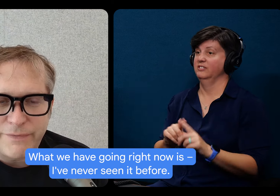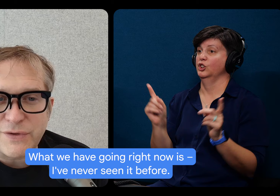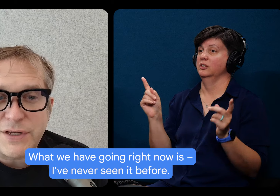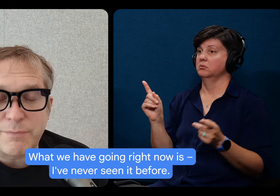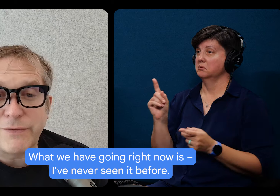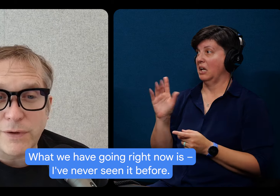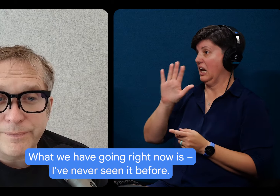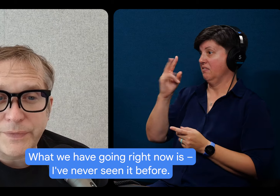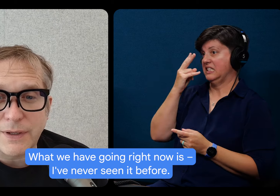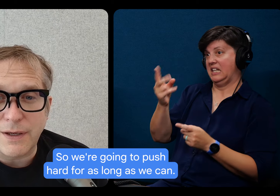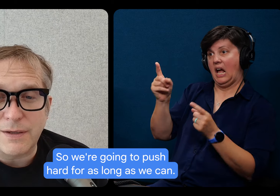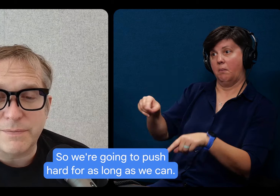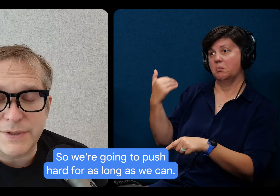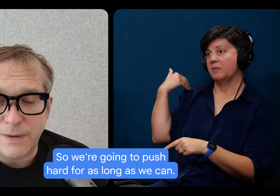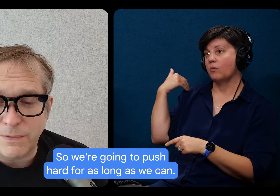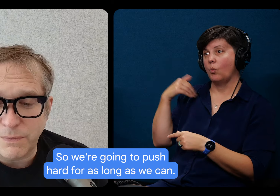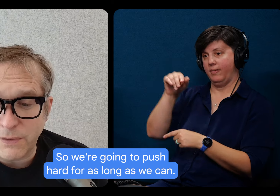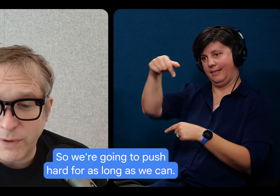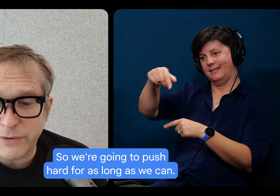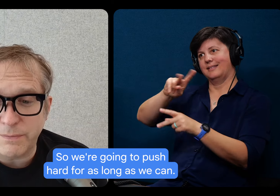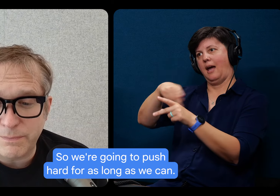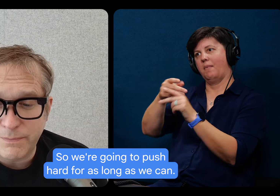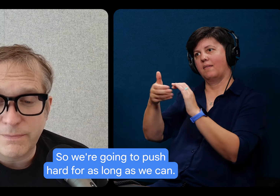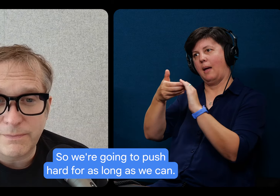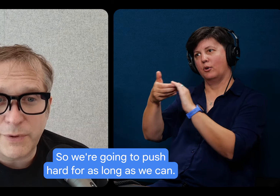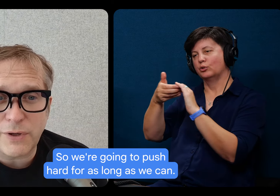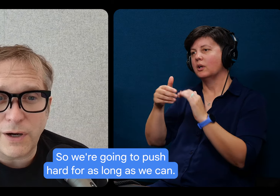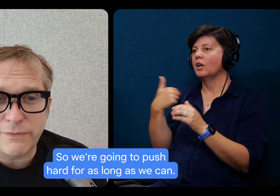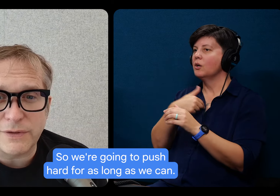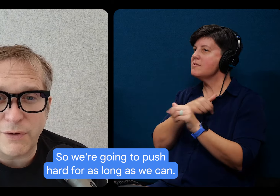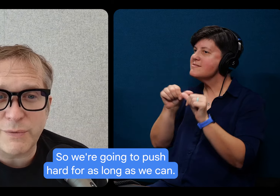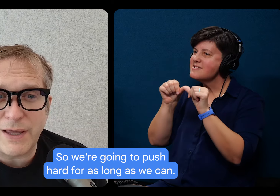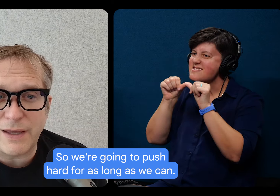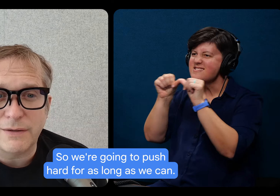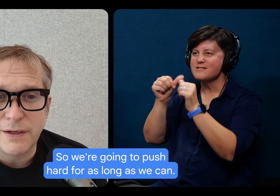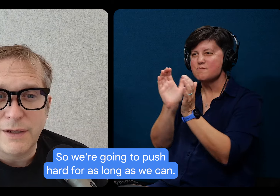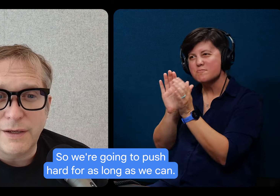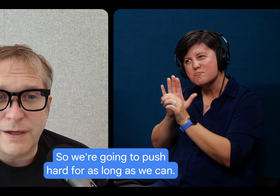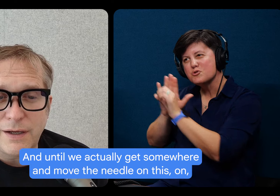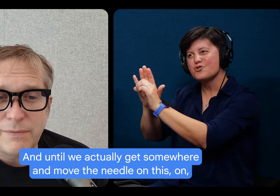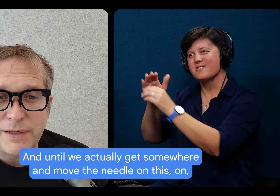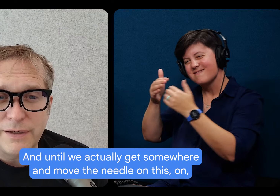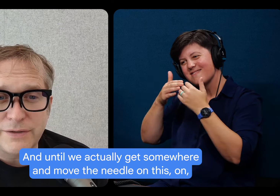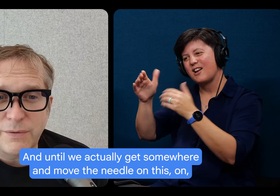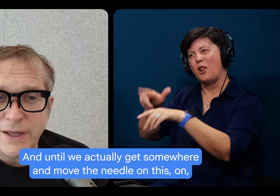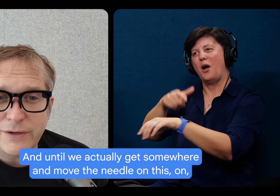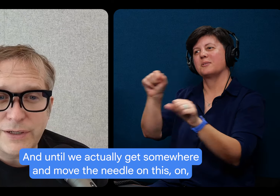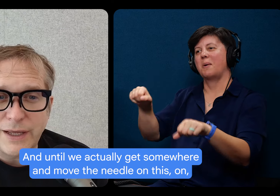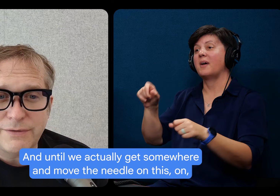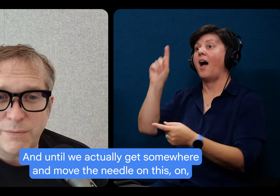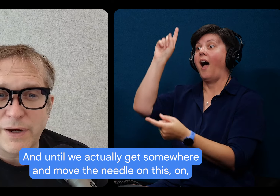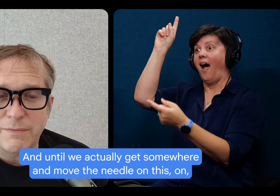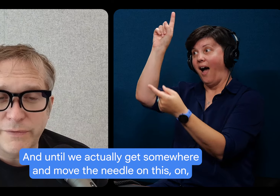uh, uh, I've never seen it before. Um, so we're going to push hard for as long as we can. Um, and until we